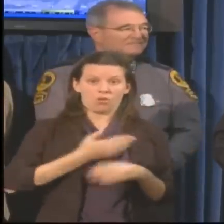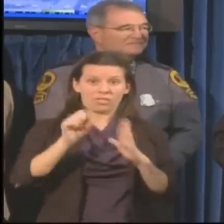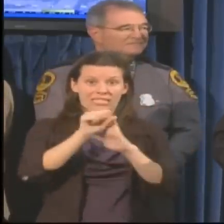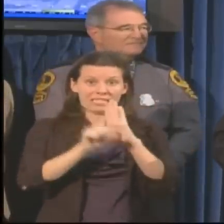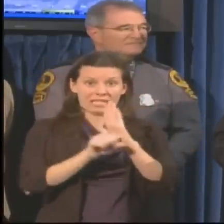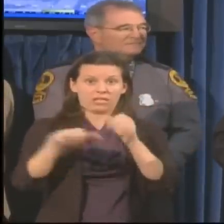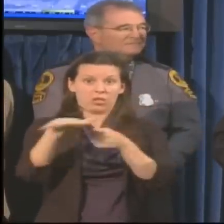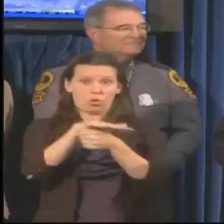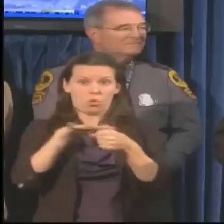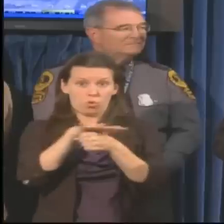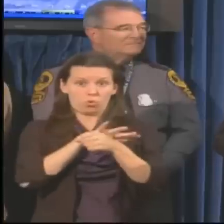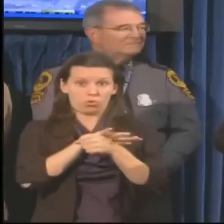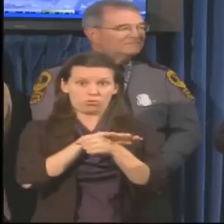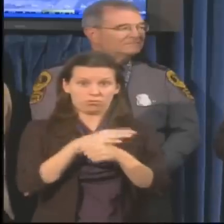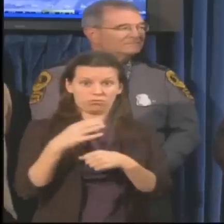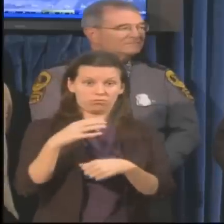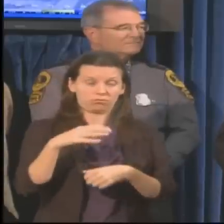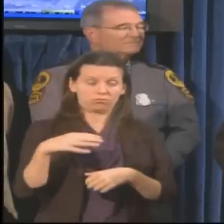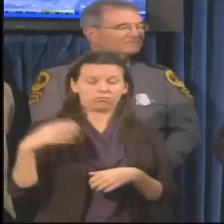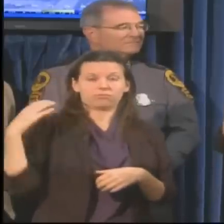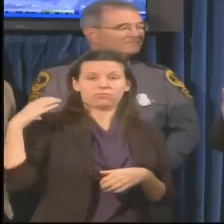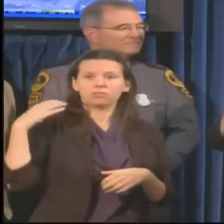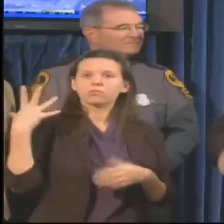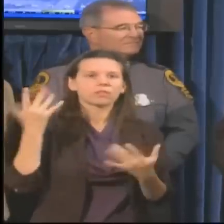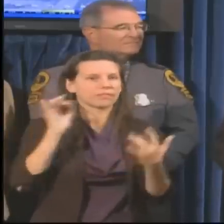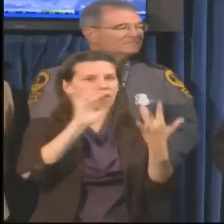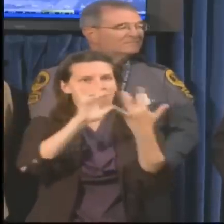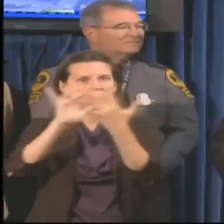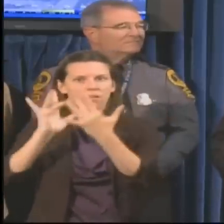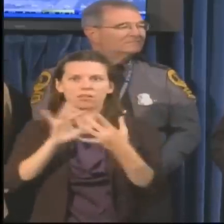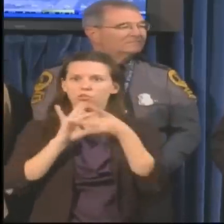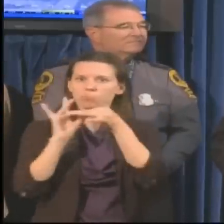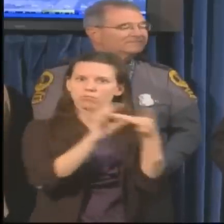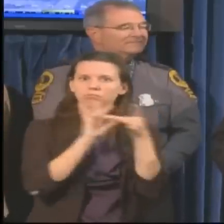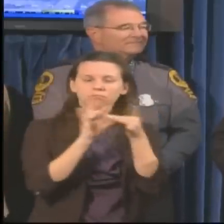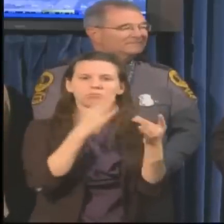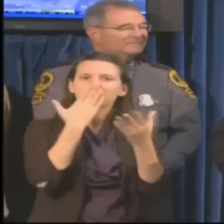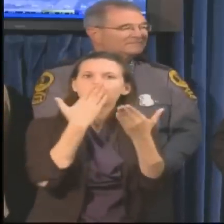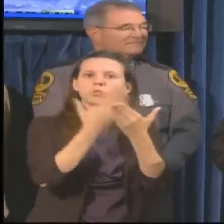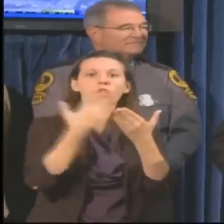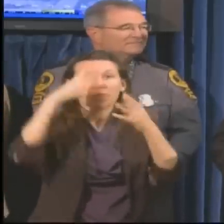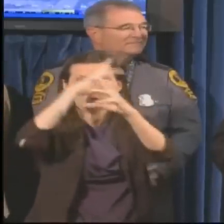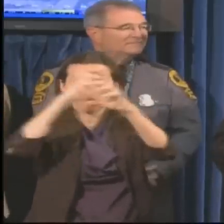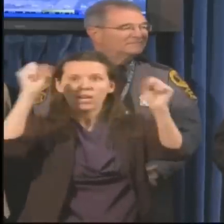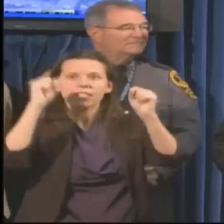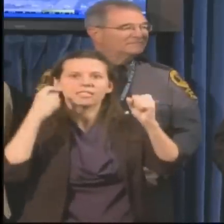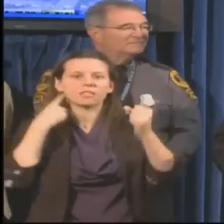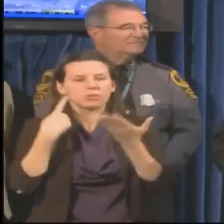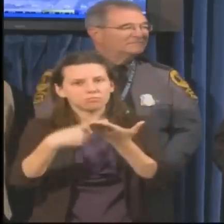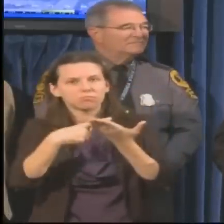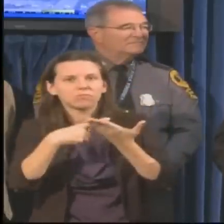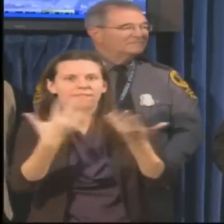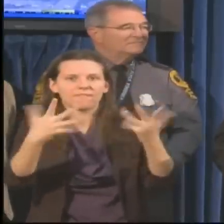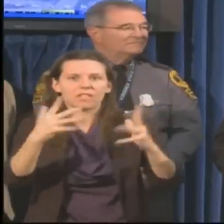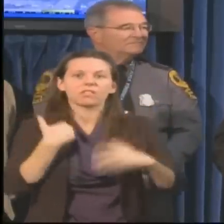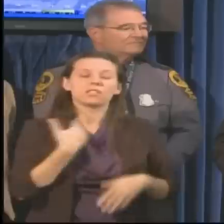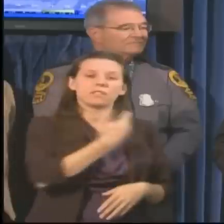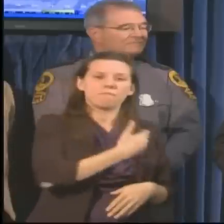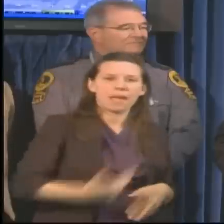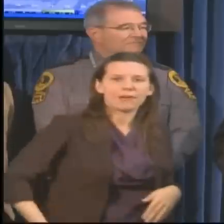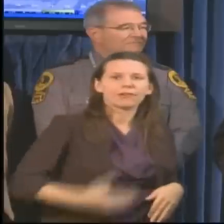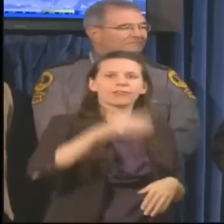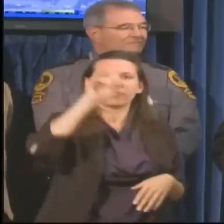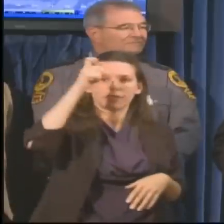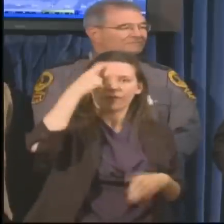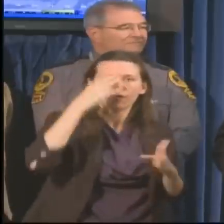officials. The coordination is very good. We just finished a briefing with the President and other governors and mayors. The President was on